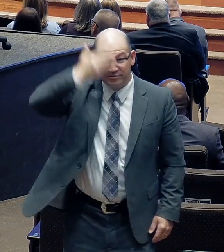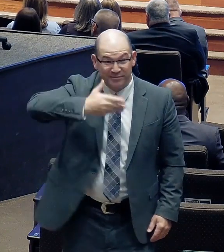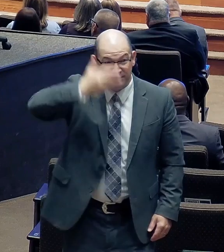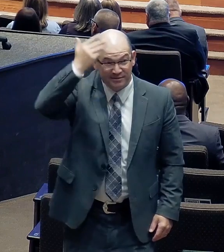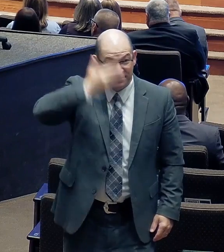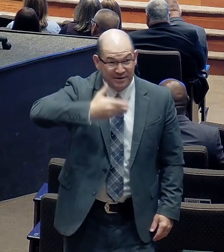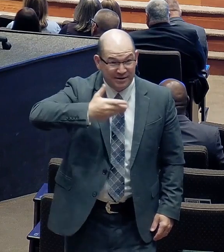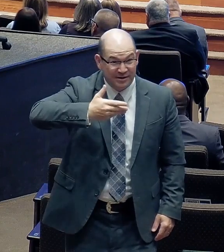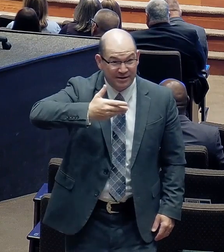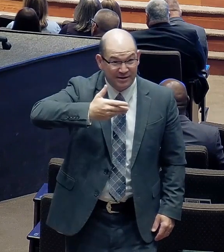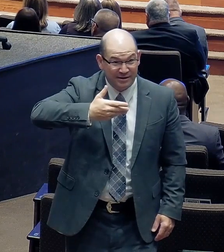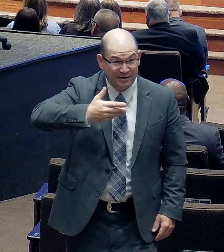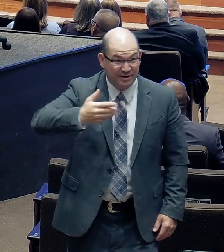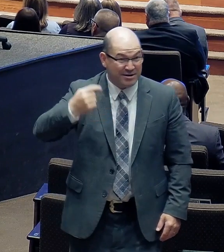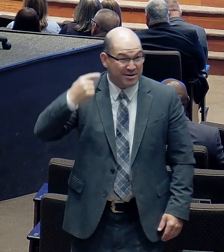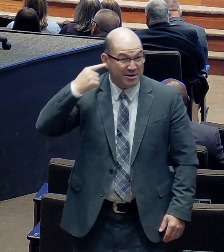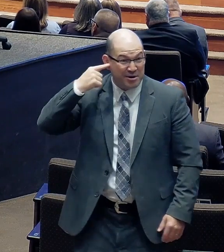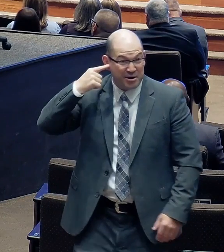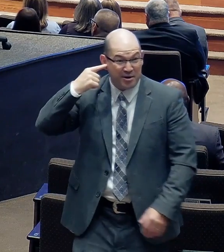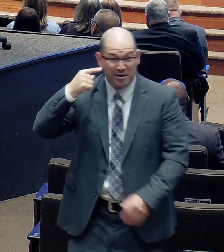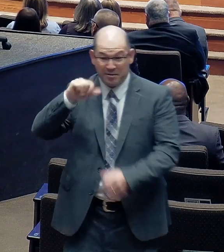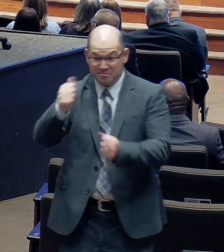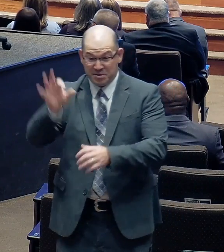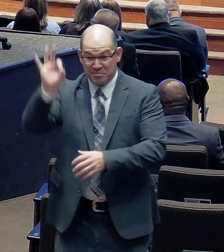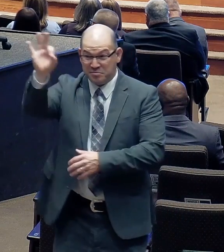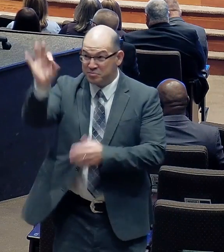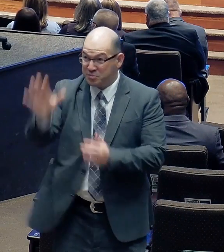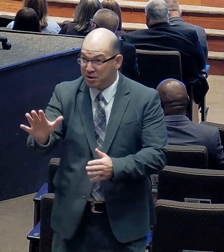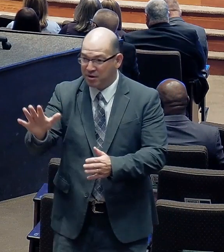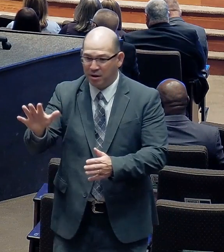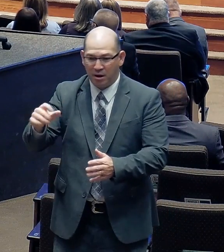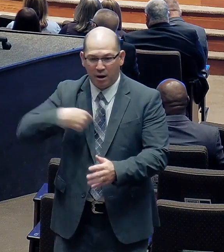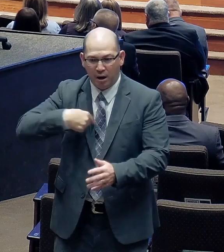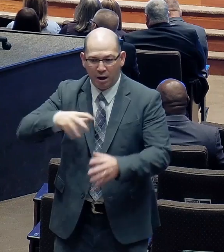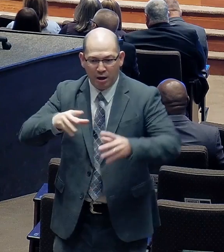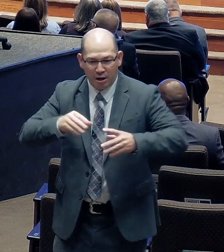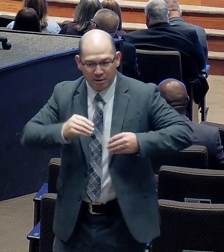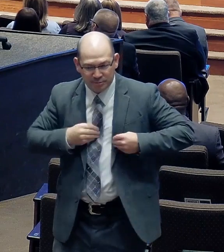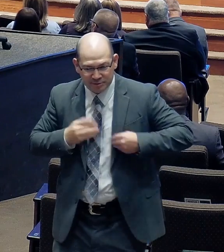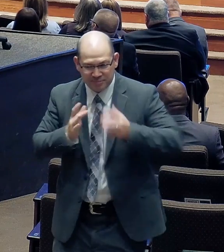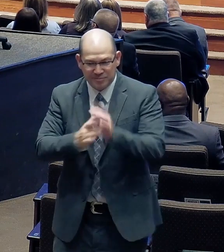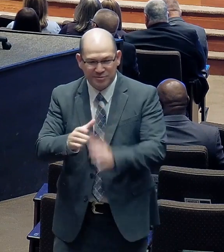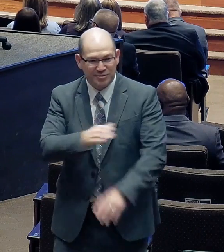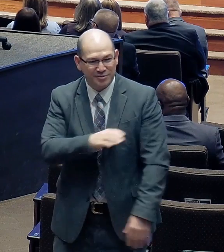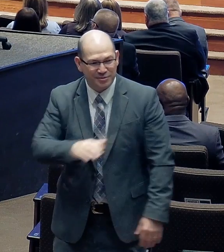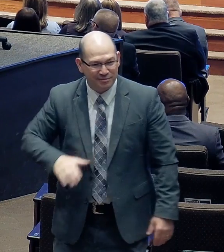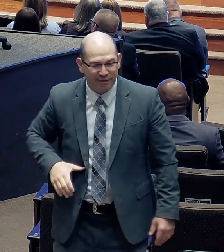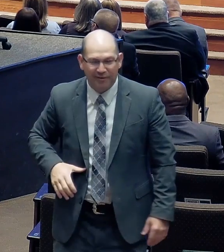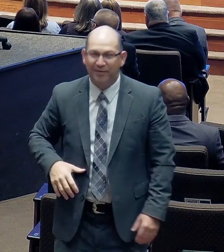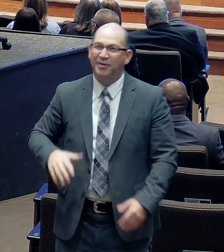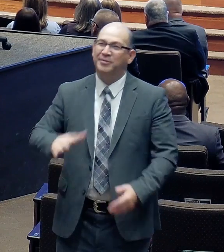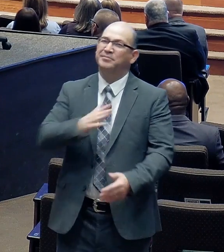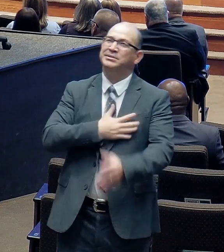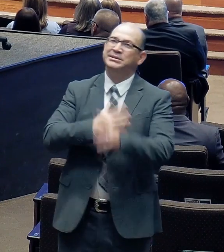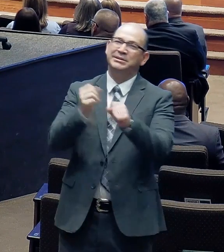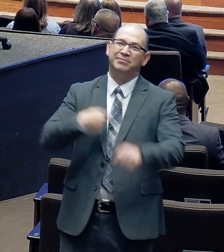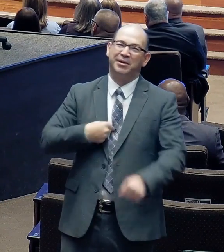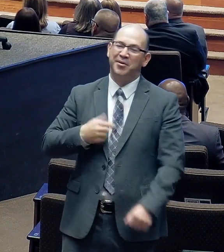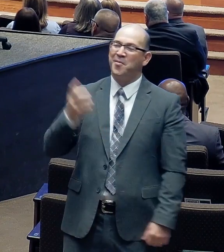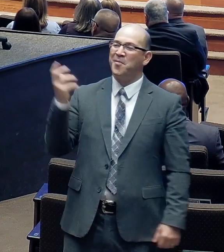a Baptist preacher, bowed my head and asked Jesus Christ to be my Savior. And I remember